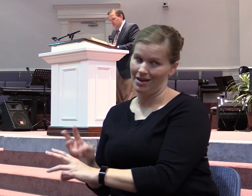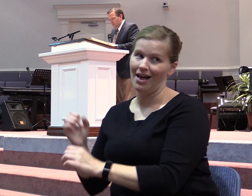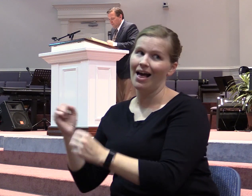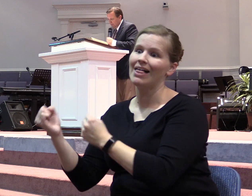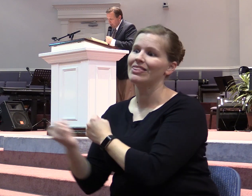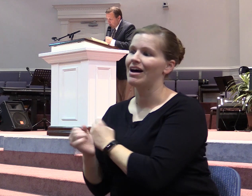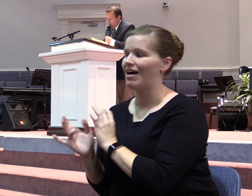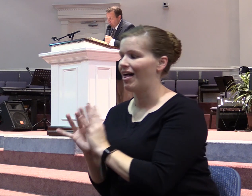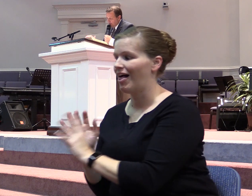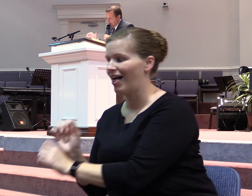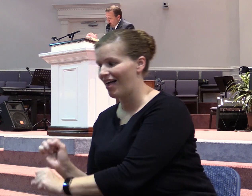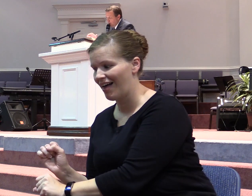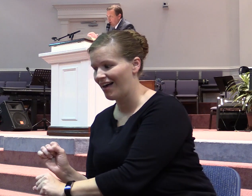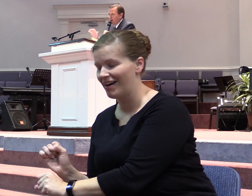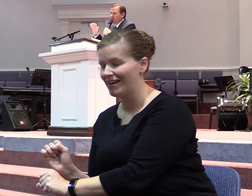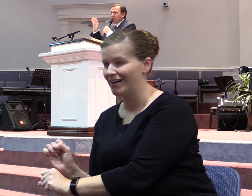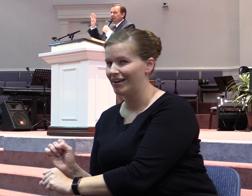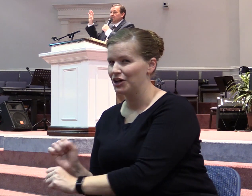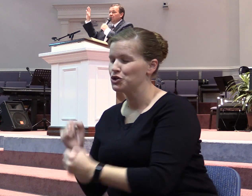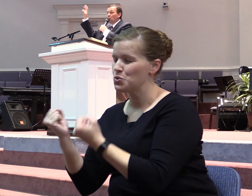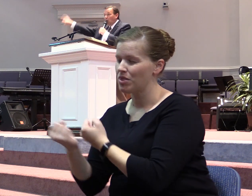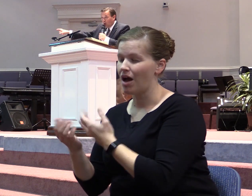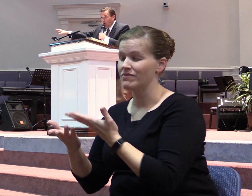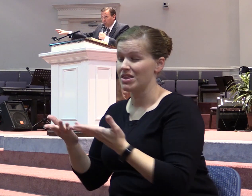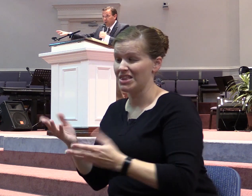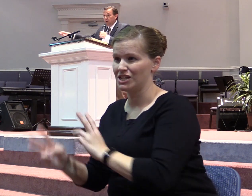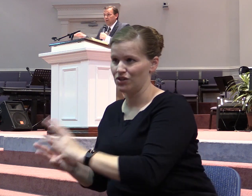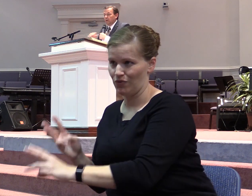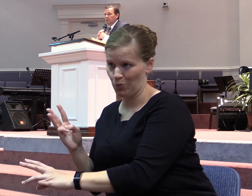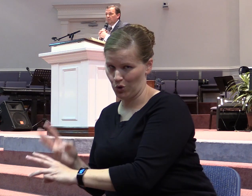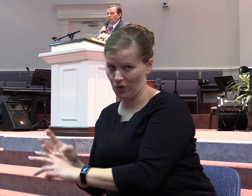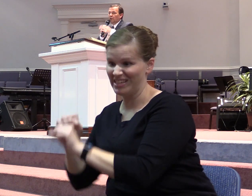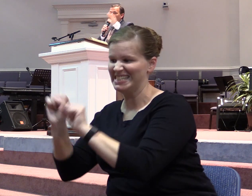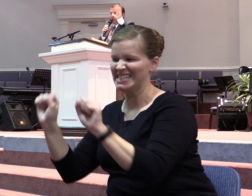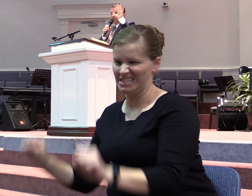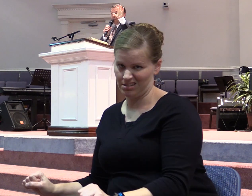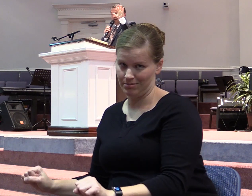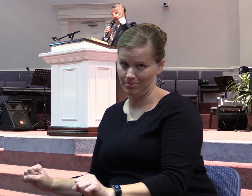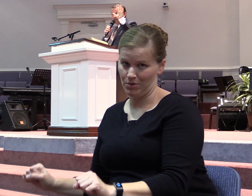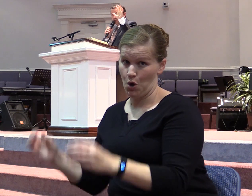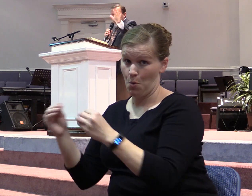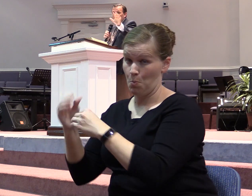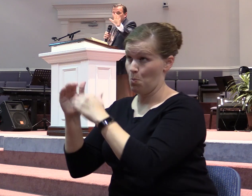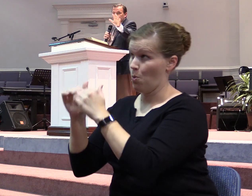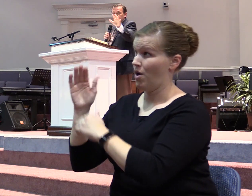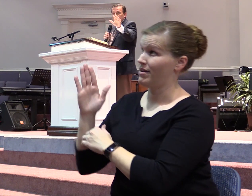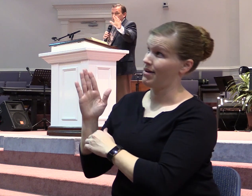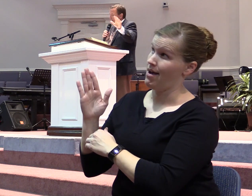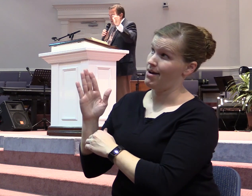It means that all of a sudden you love the things of the world more than you love the things of God. Right. Amen.